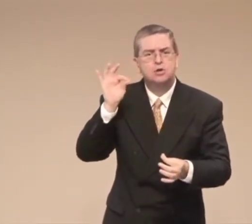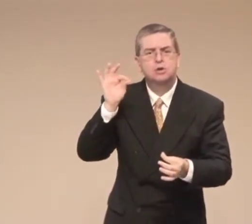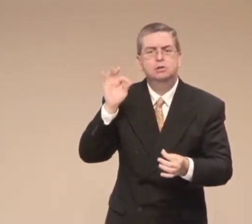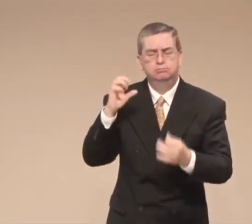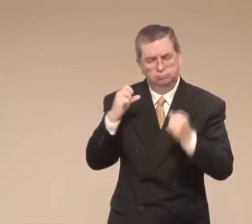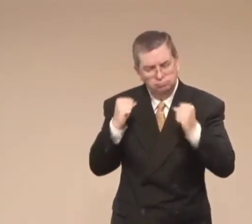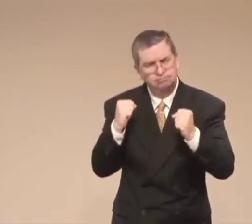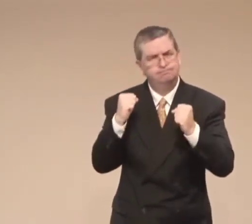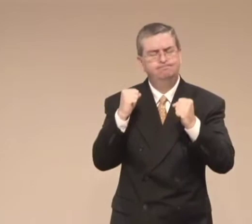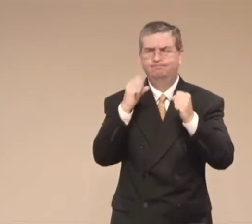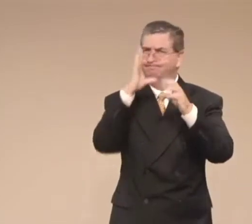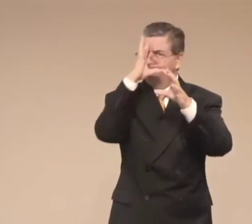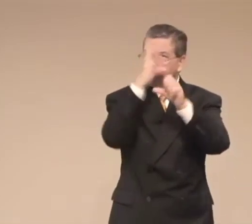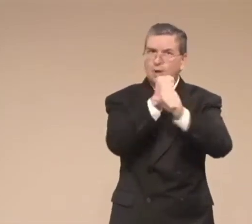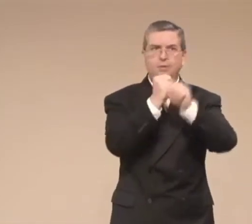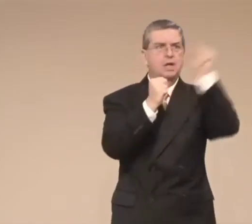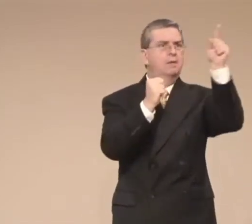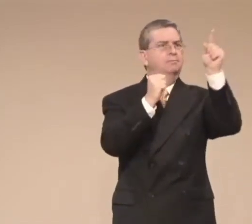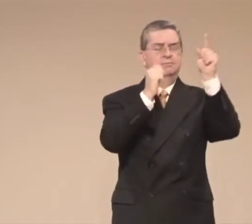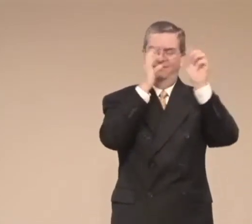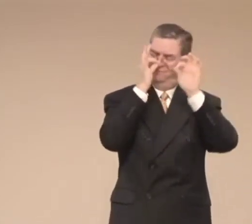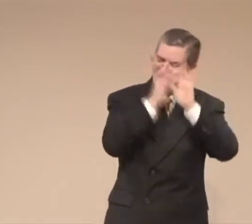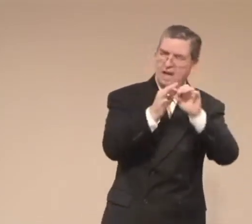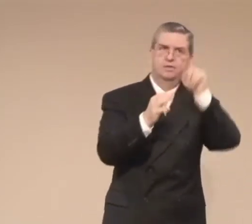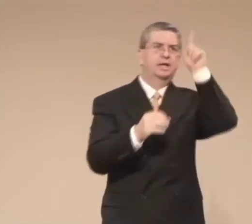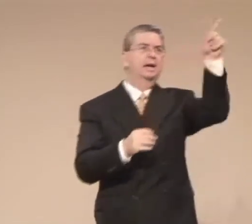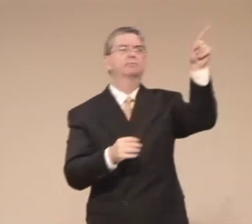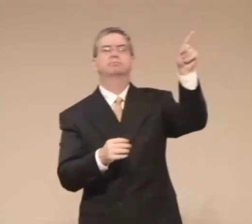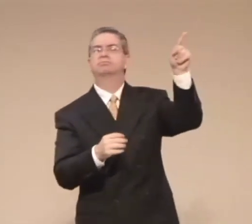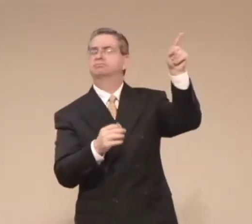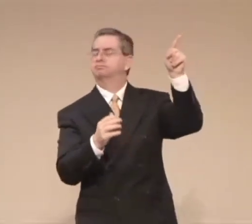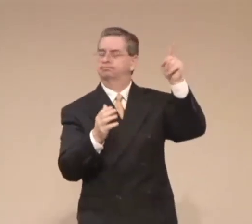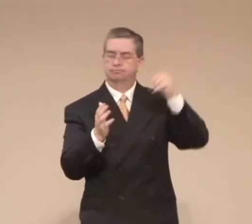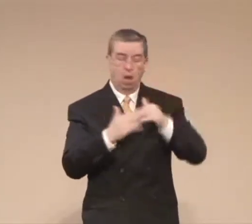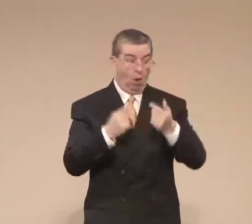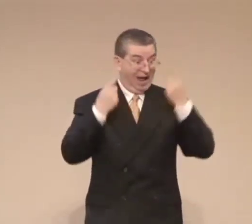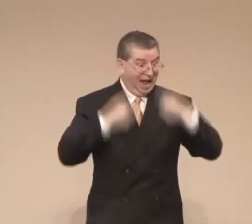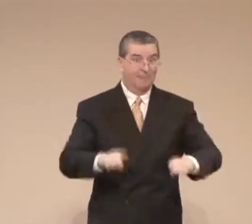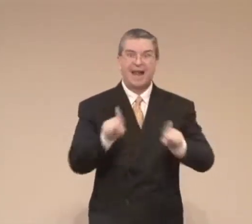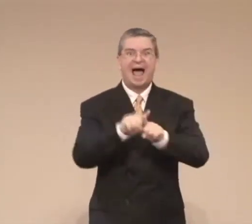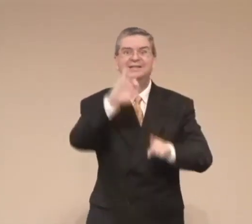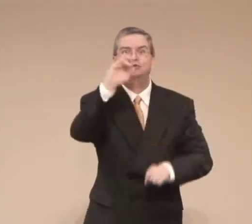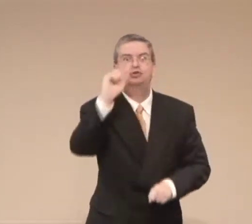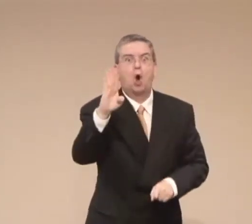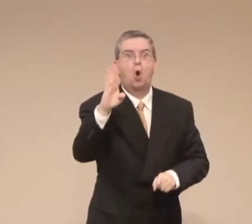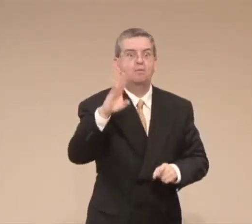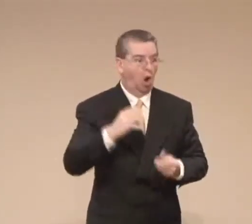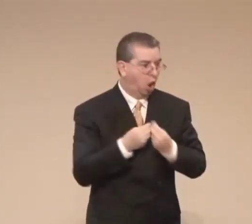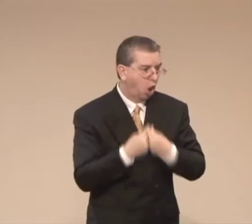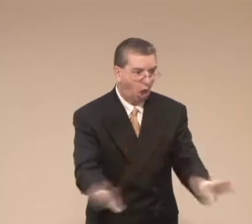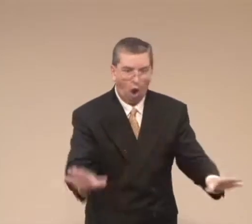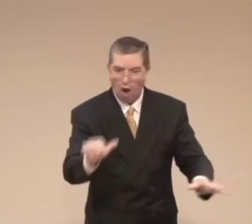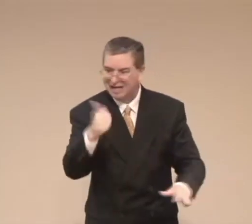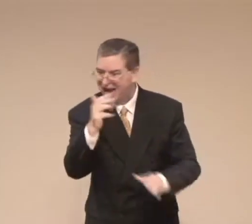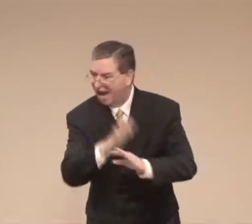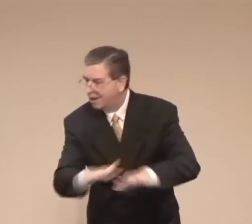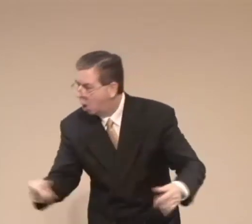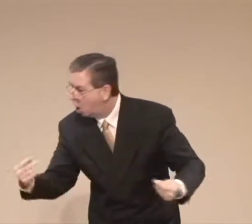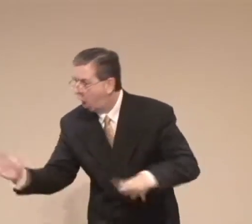or because of your mind, but trust in the Lord. That's where the strength is. Just as